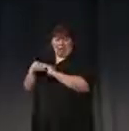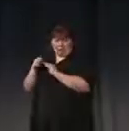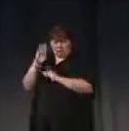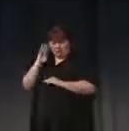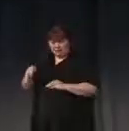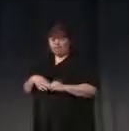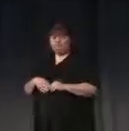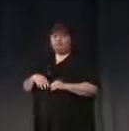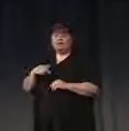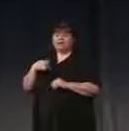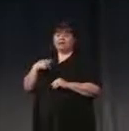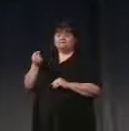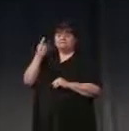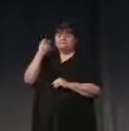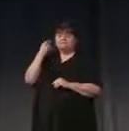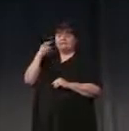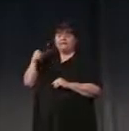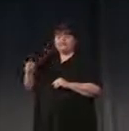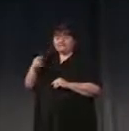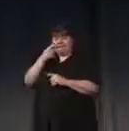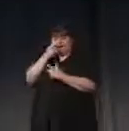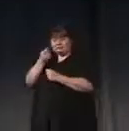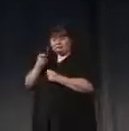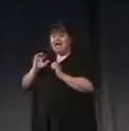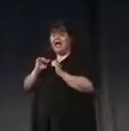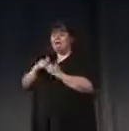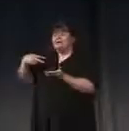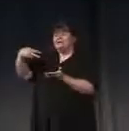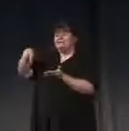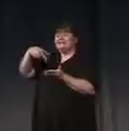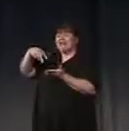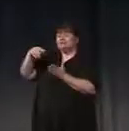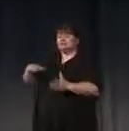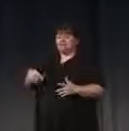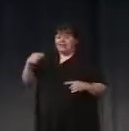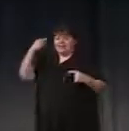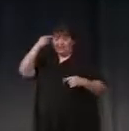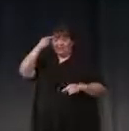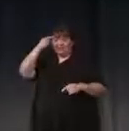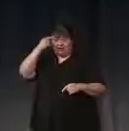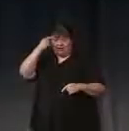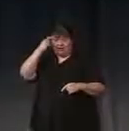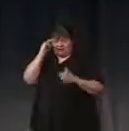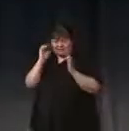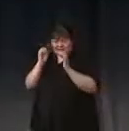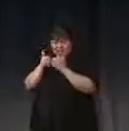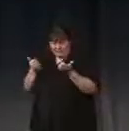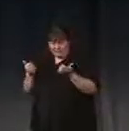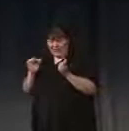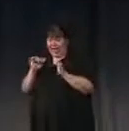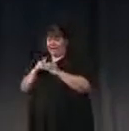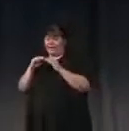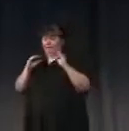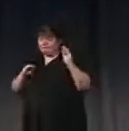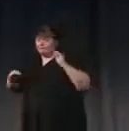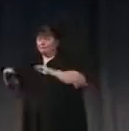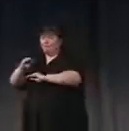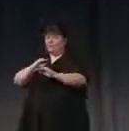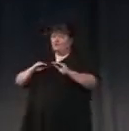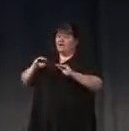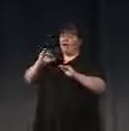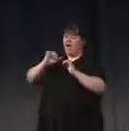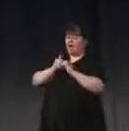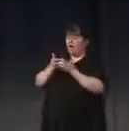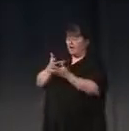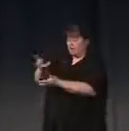As I understand it, he's interested in how dancers think inferentially, a sense how to move and act with each other.